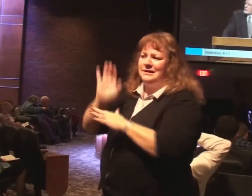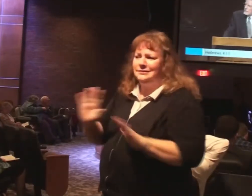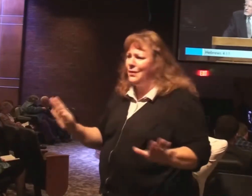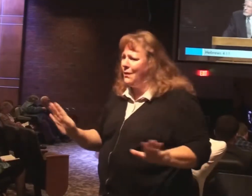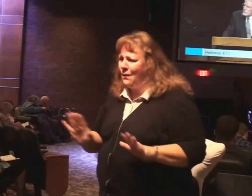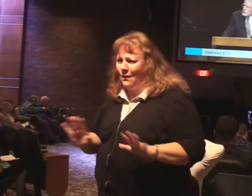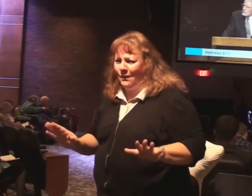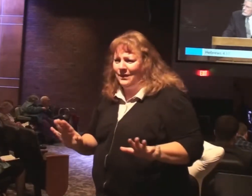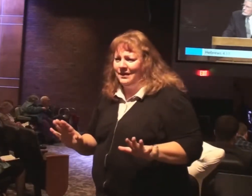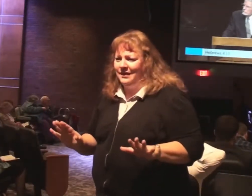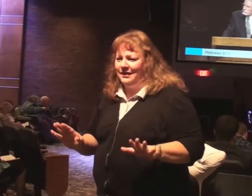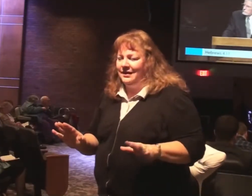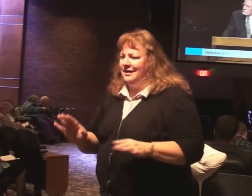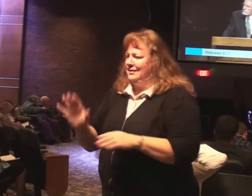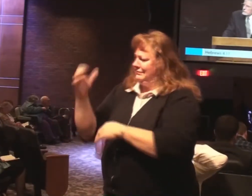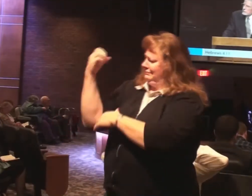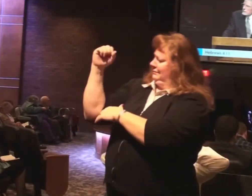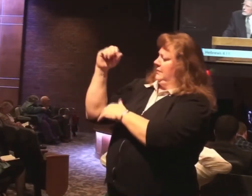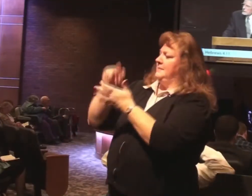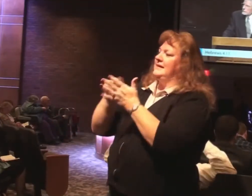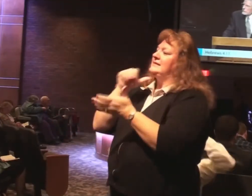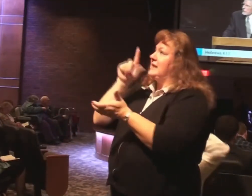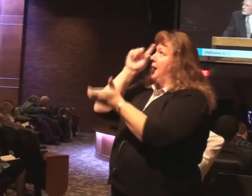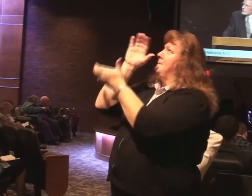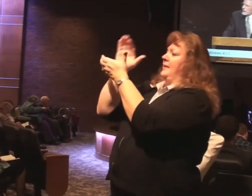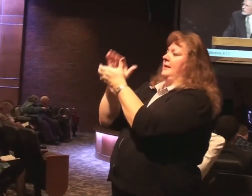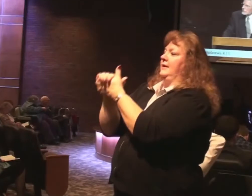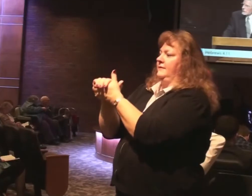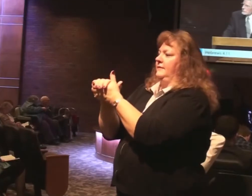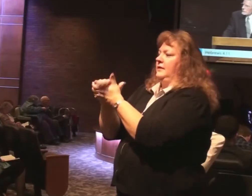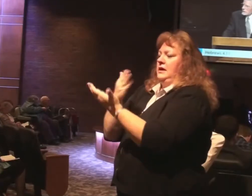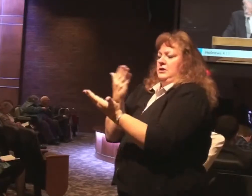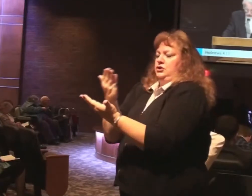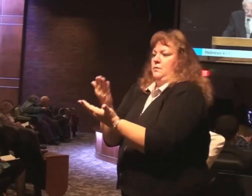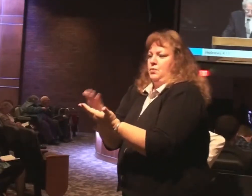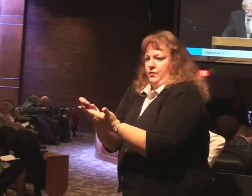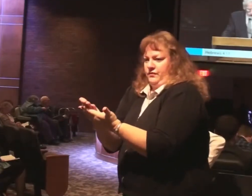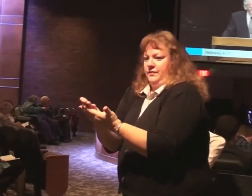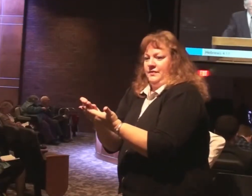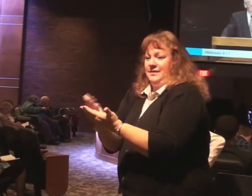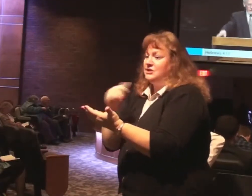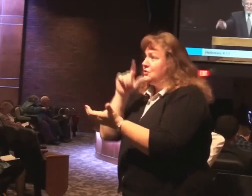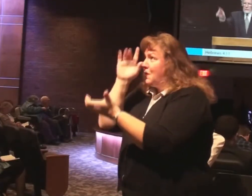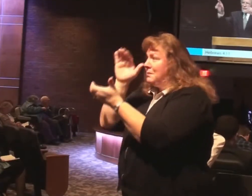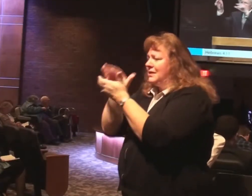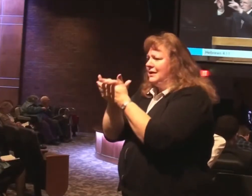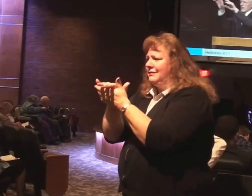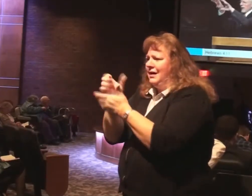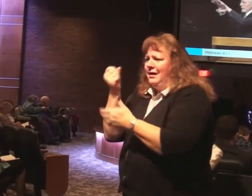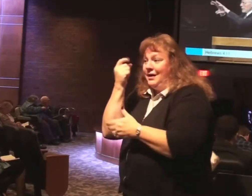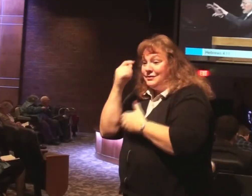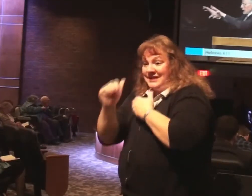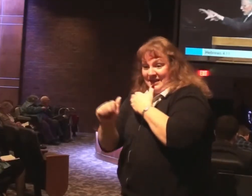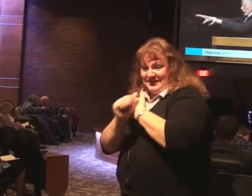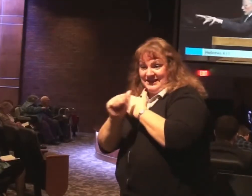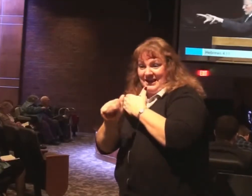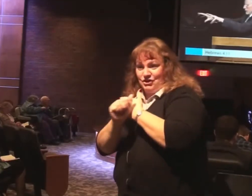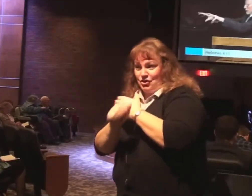Means unbelief. Disobedience is a manifestation of the unbelief. You see the danger. He says to them. You. The